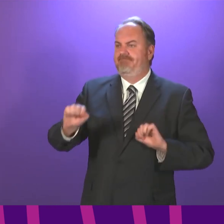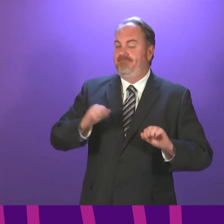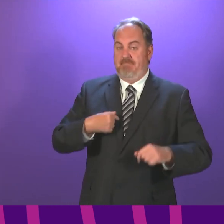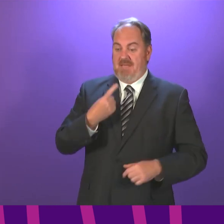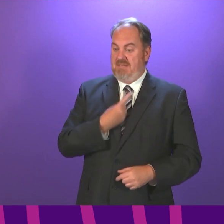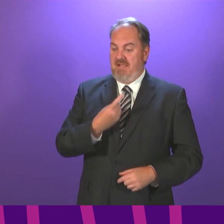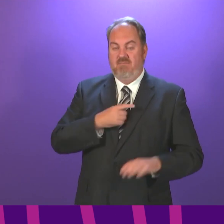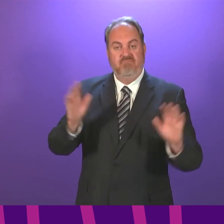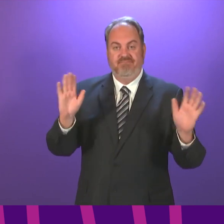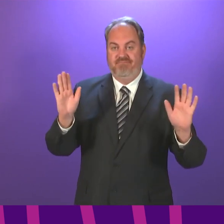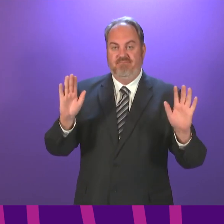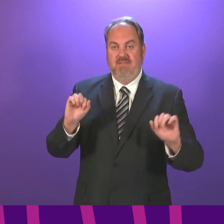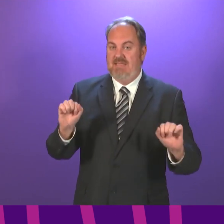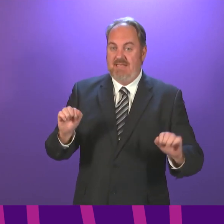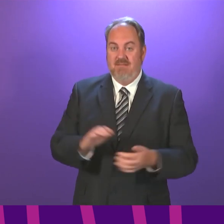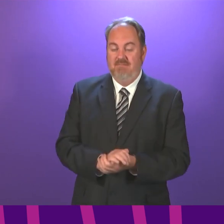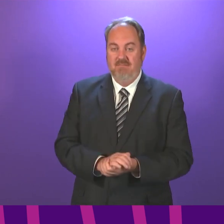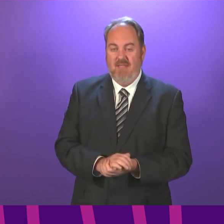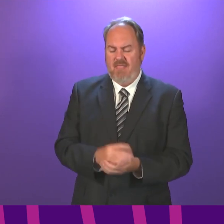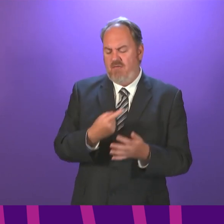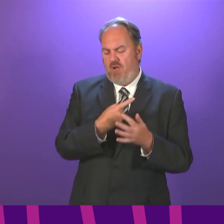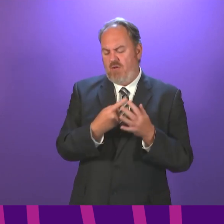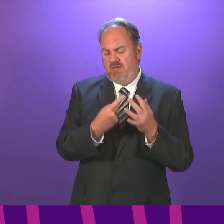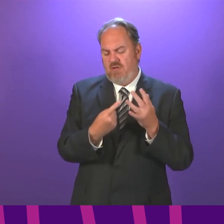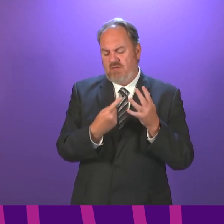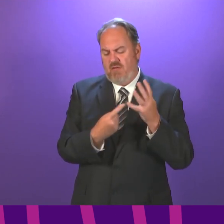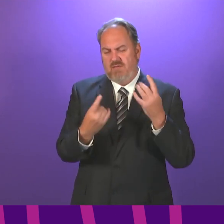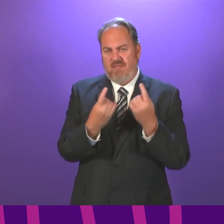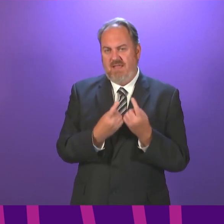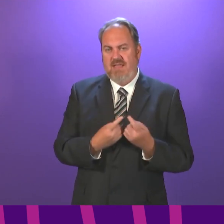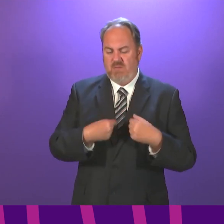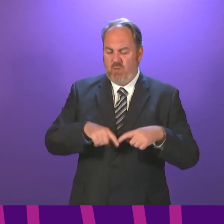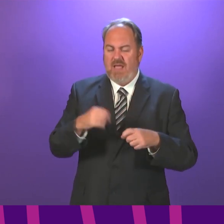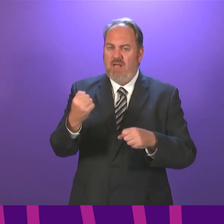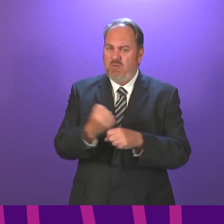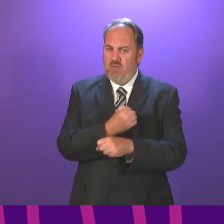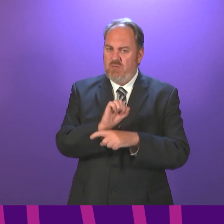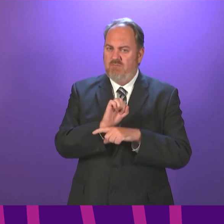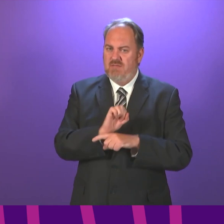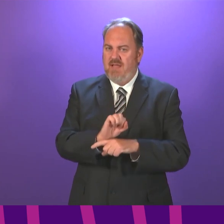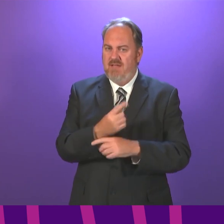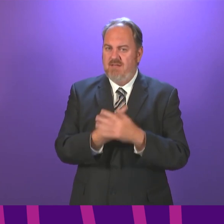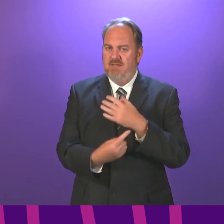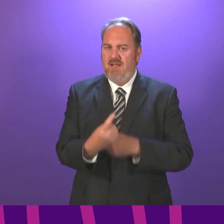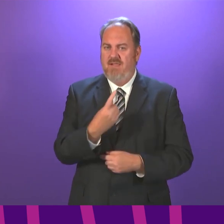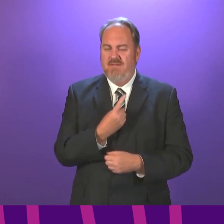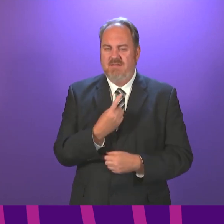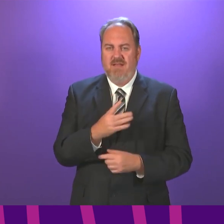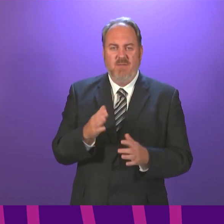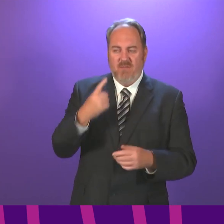are other ways to reduce the risk. So, are all things that we all have to think about in terms of our own risk